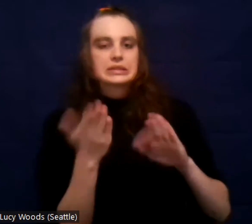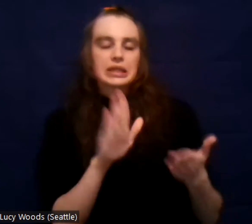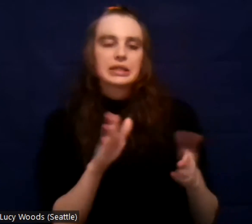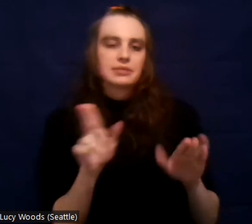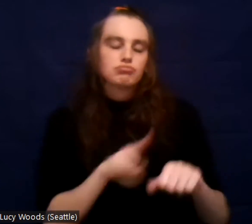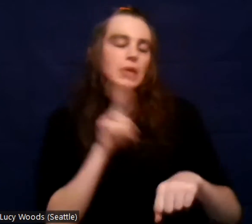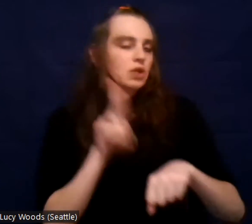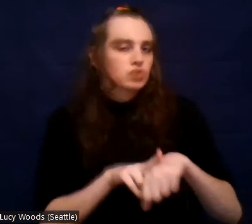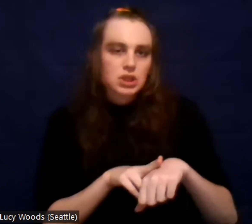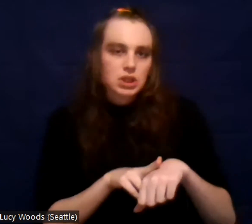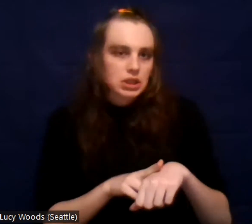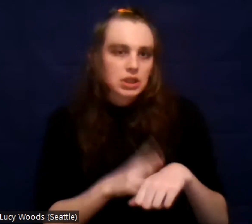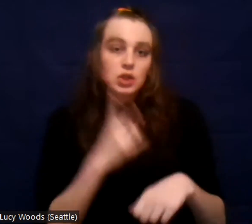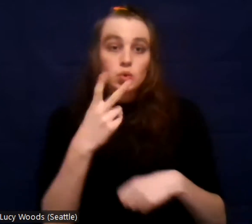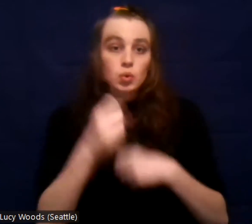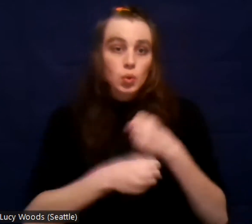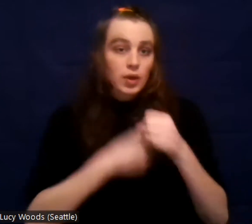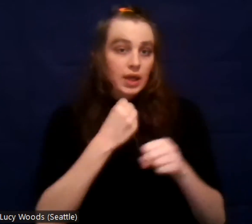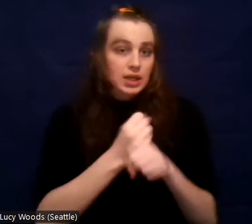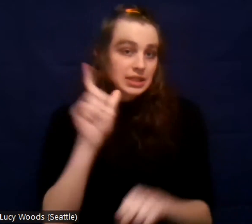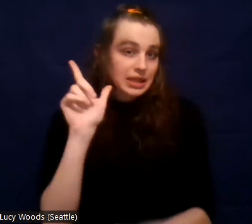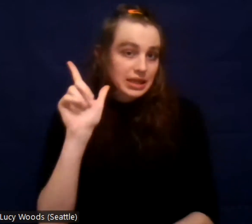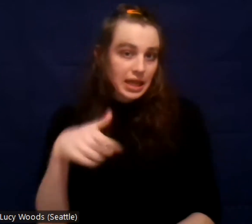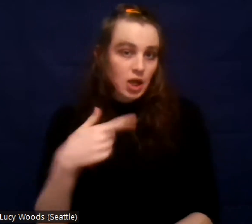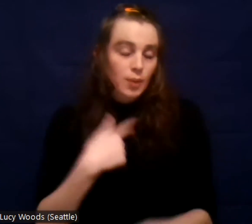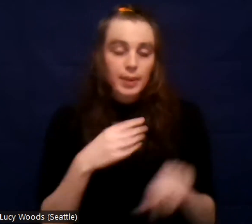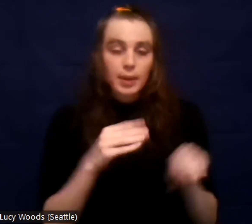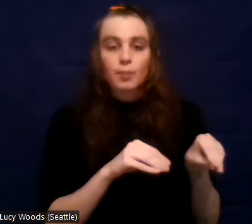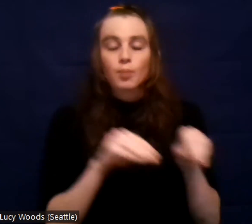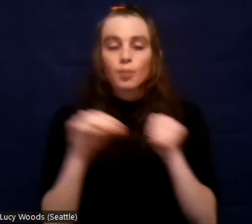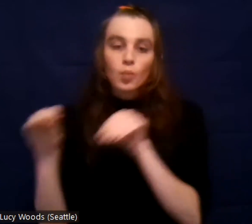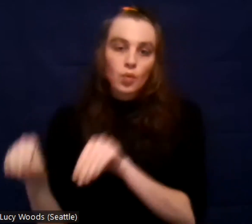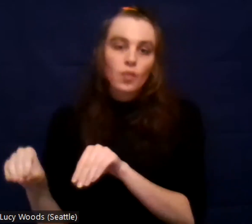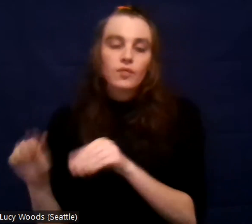Two years later, I moved to Sunset, Louisiana.